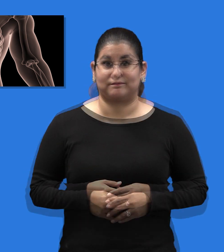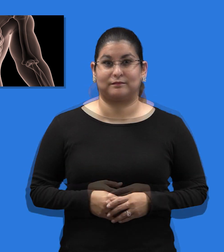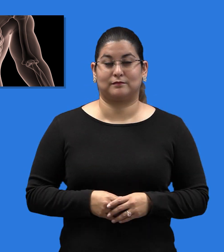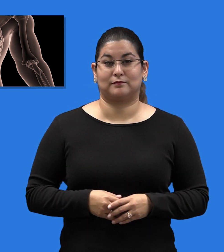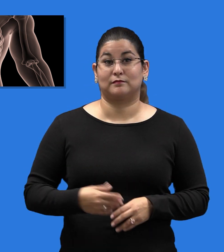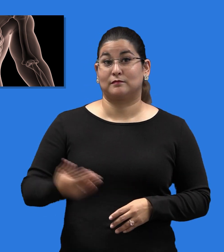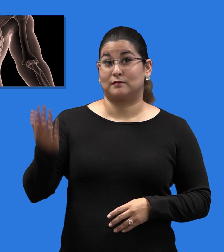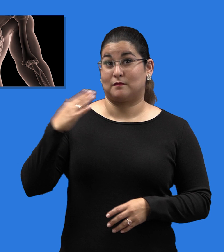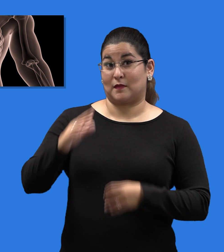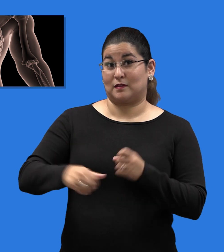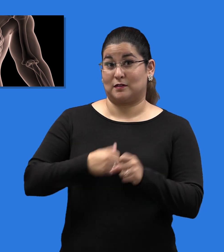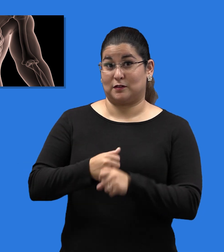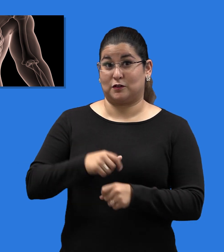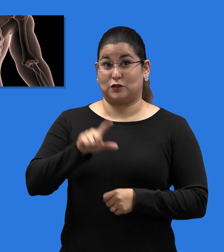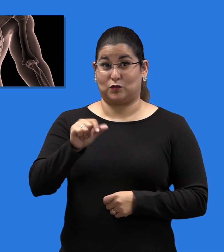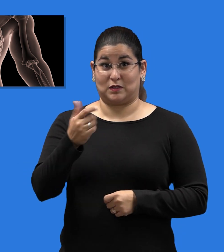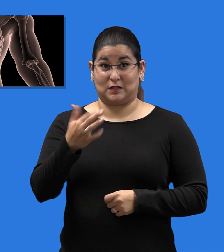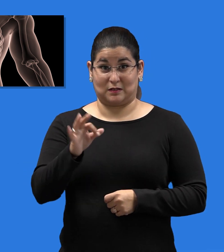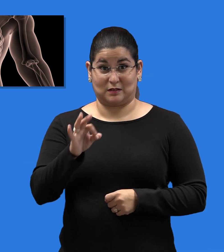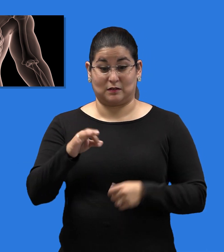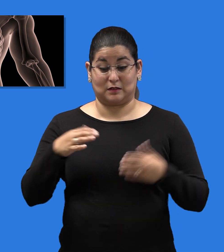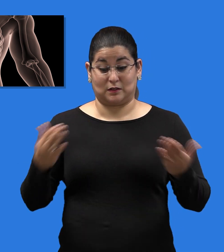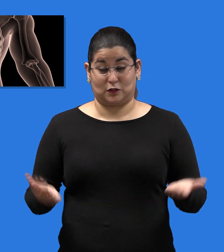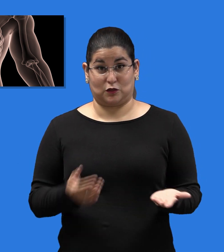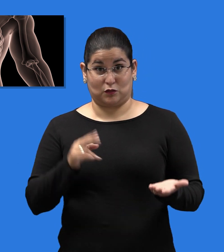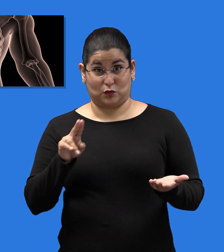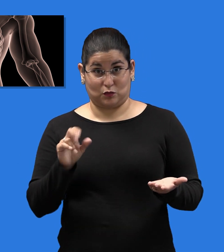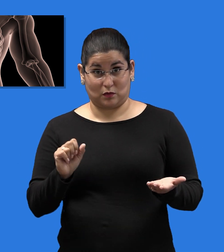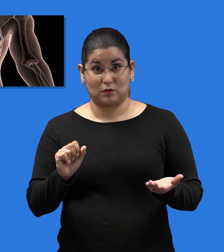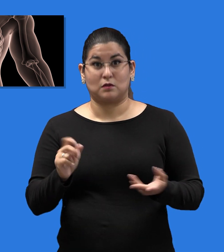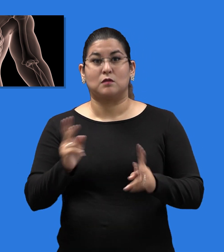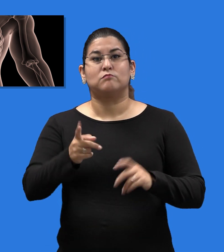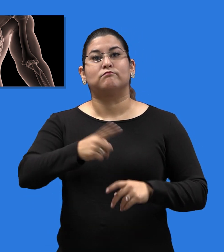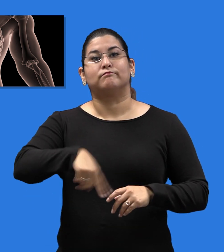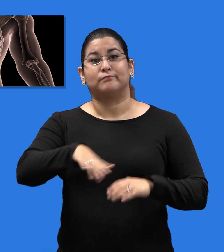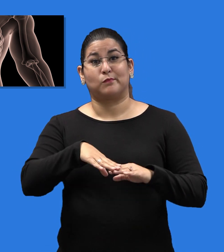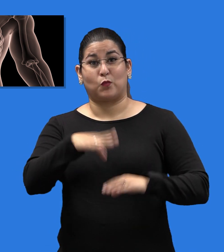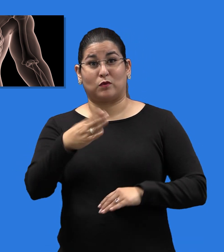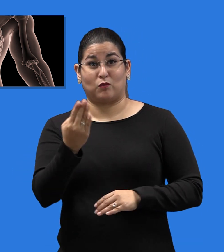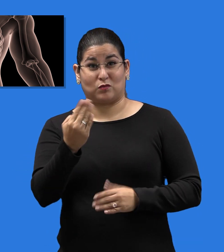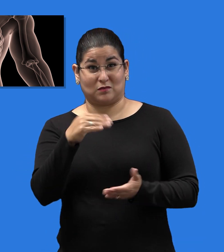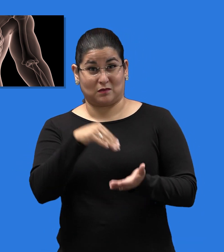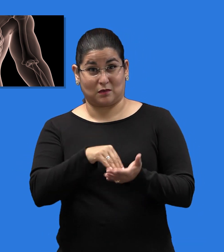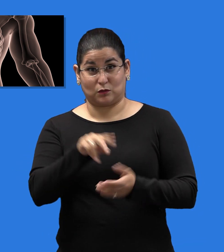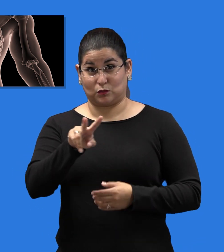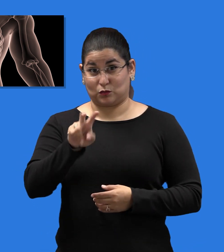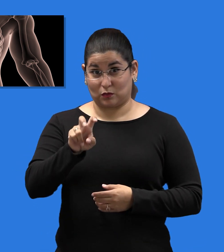in the United States. Hepatitis C is curable in more than 95% of cases.